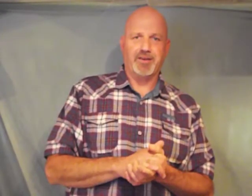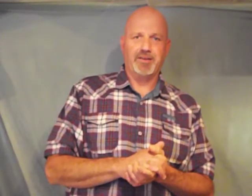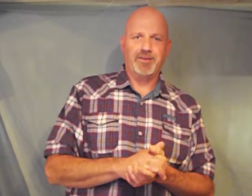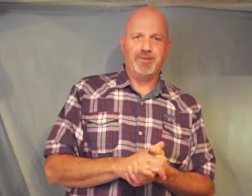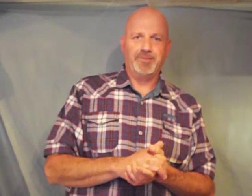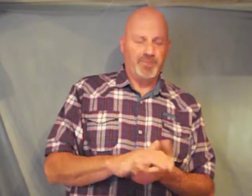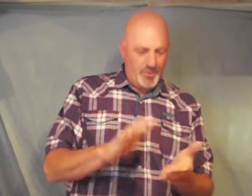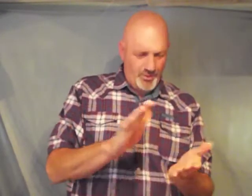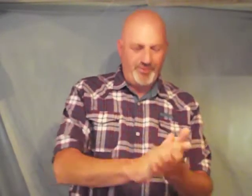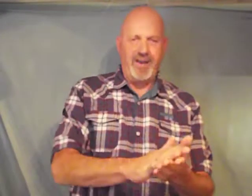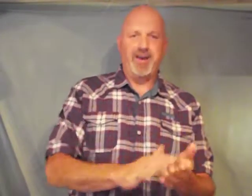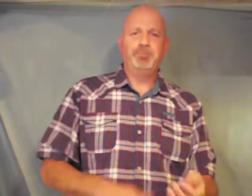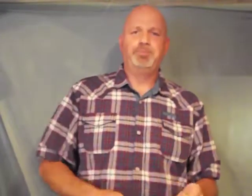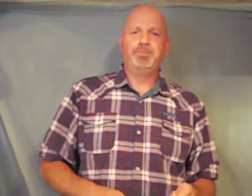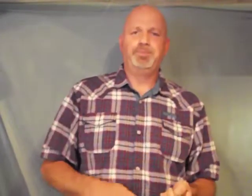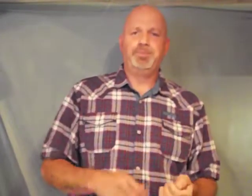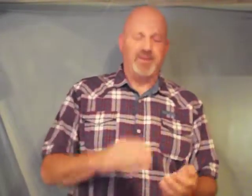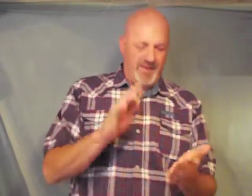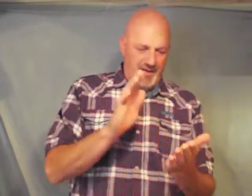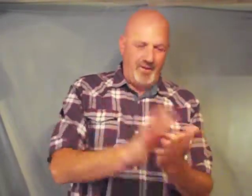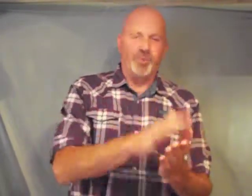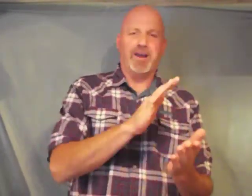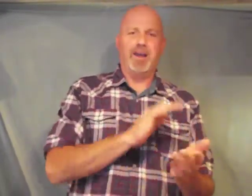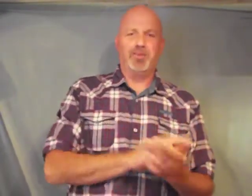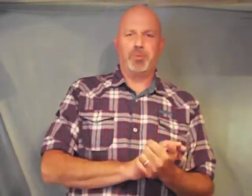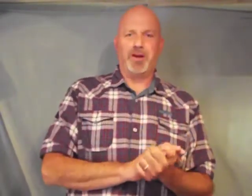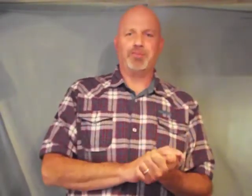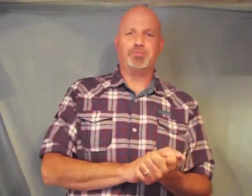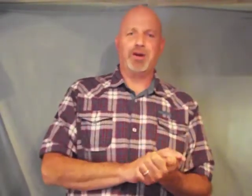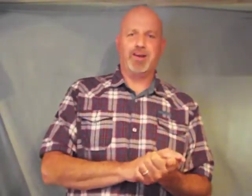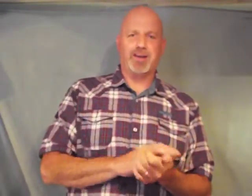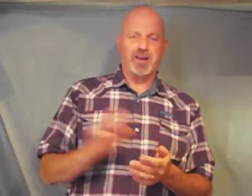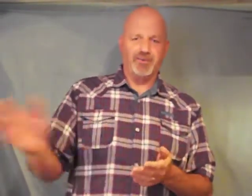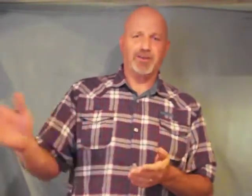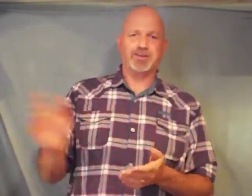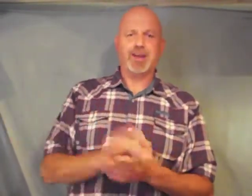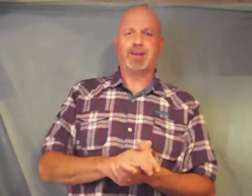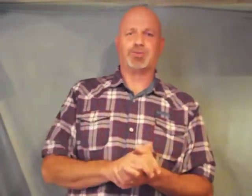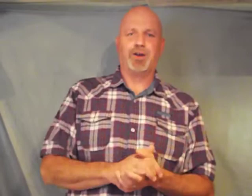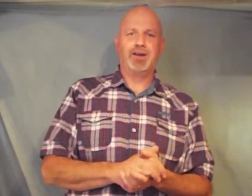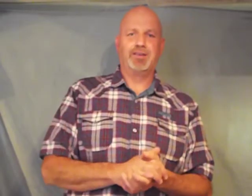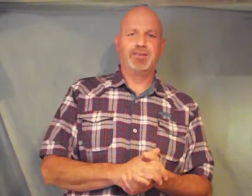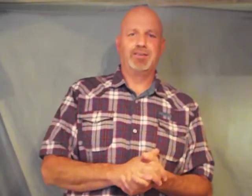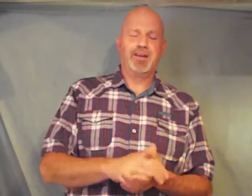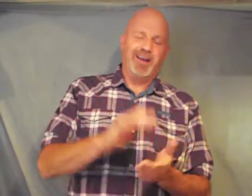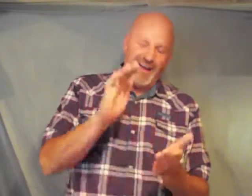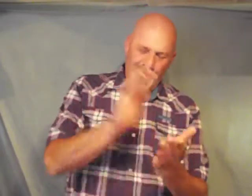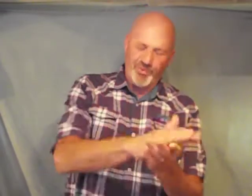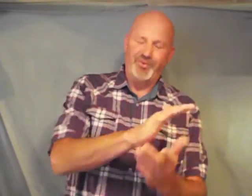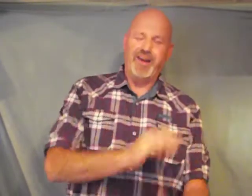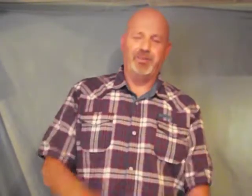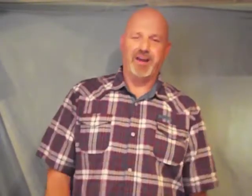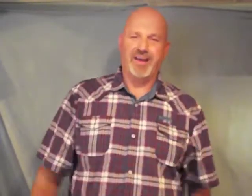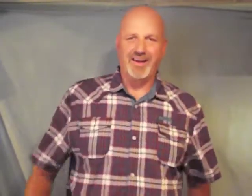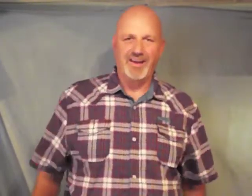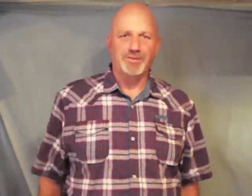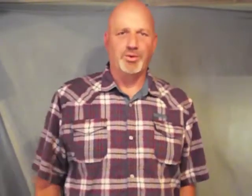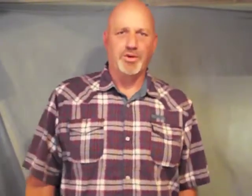we fed him we gave him enough money to cover his night's rent and we fed him again the next morning